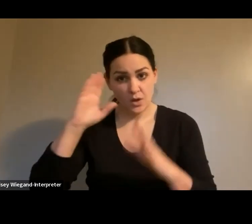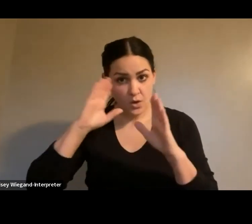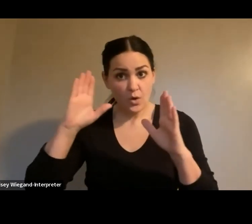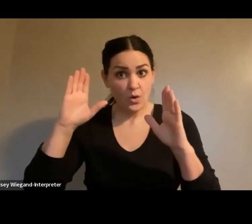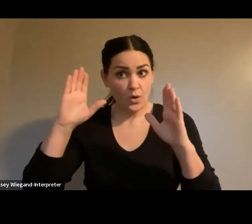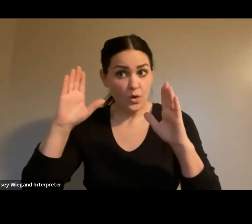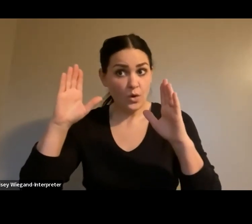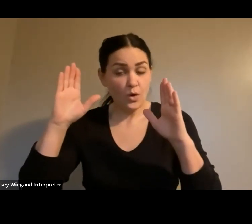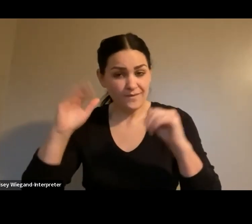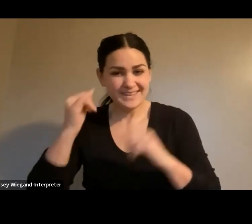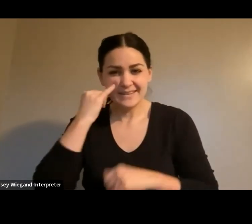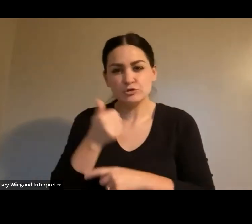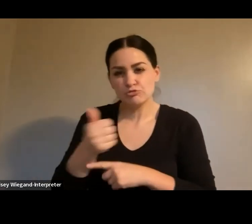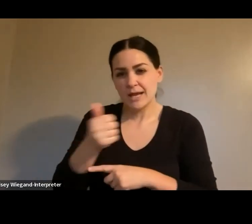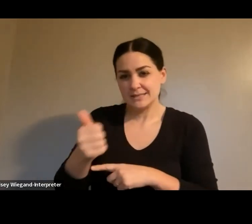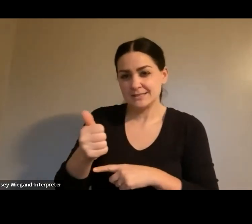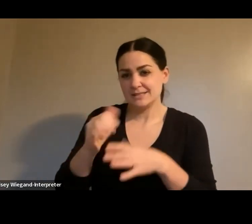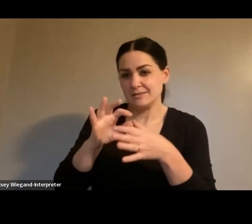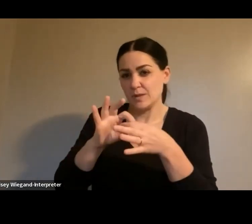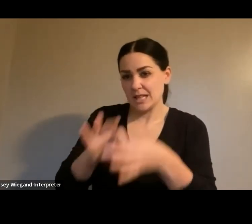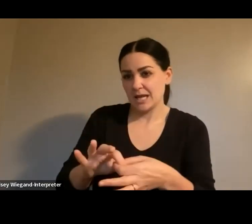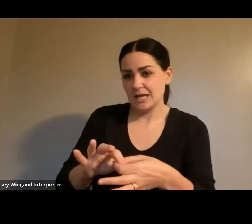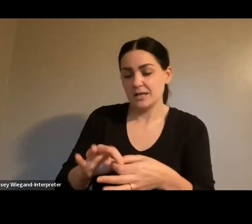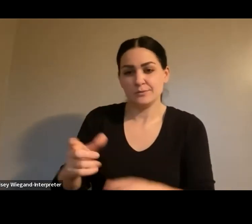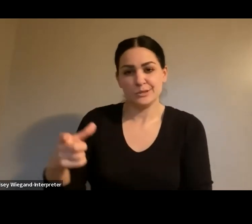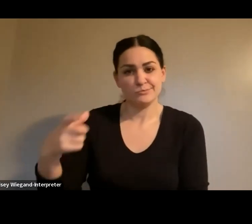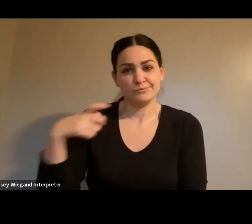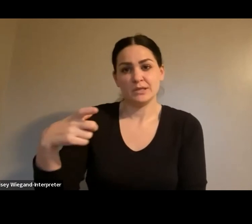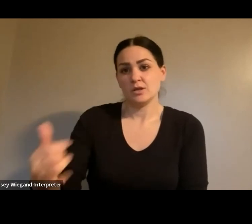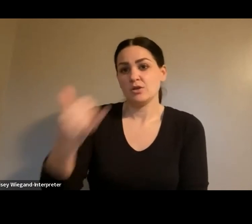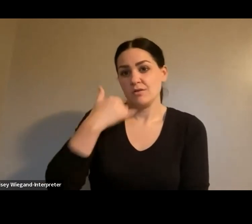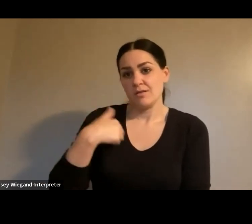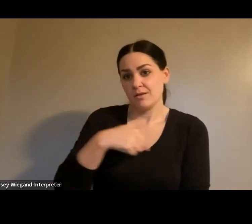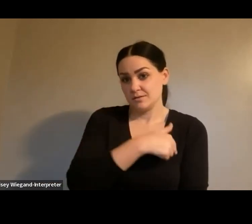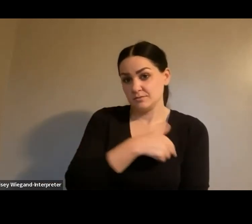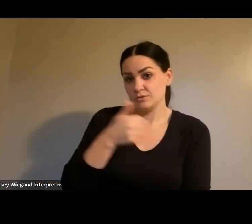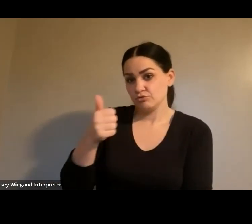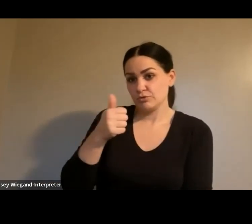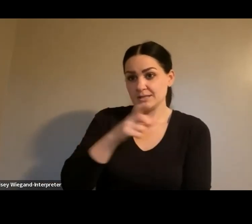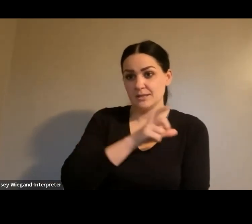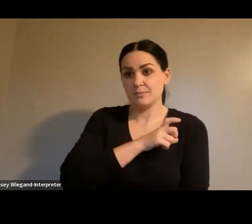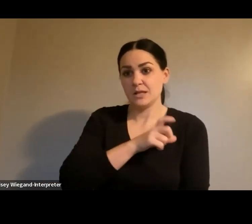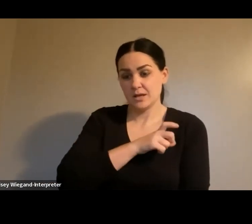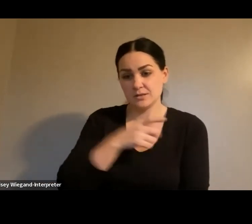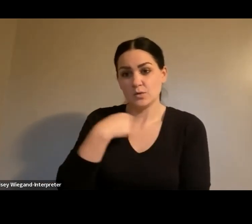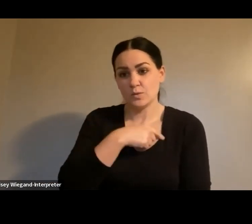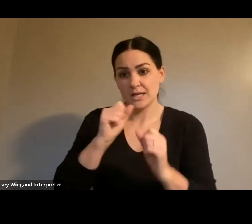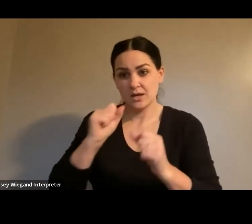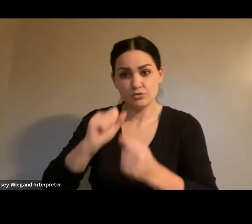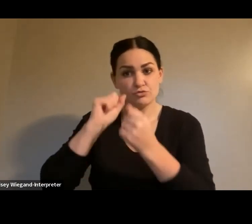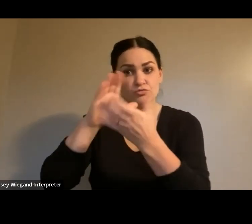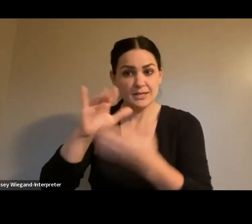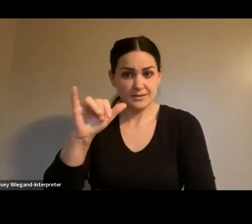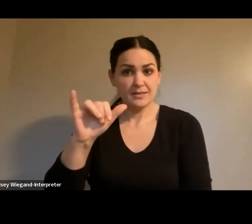it's, if it's transit related, it automatically comes to transit police, so we can be, we can address the issue as